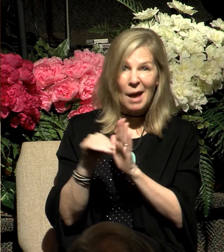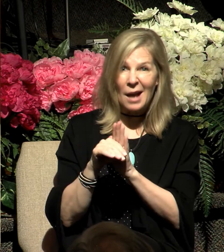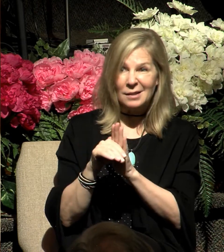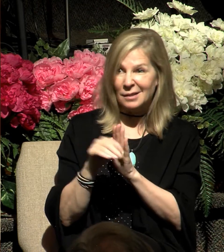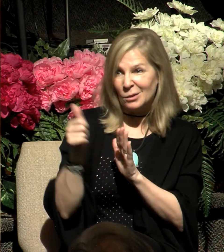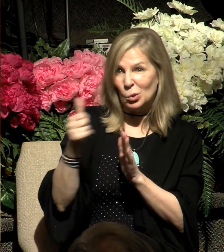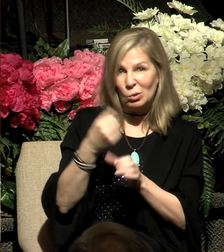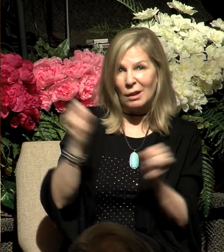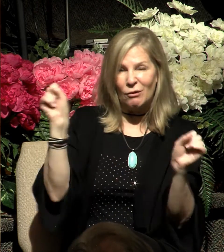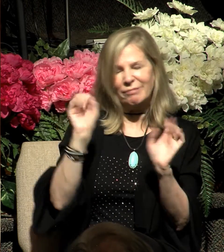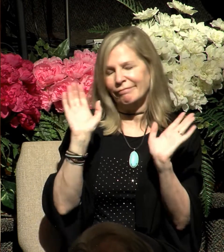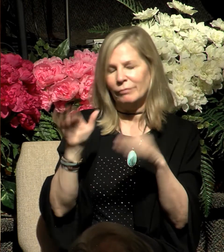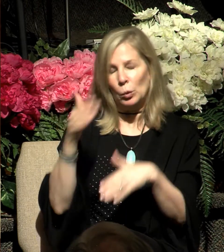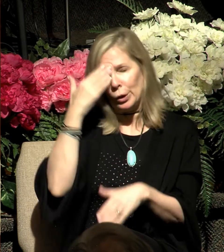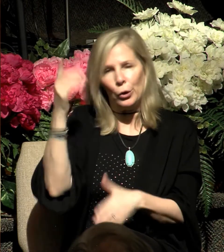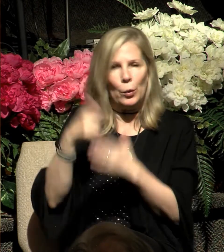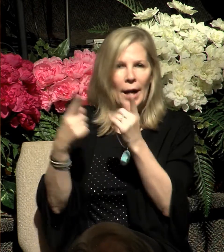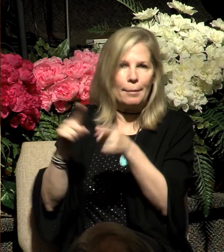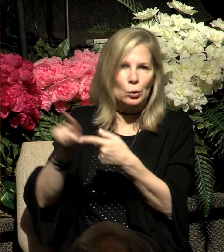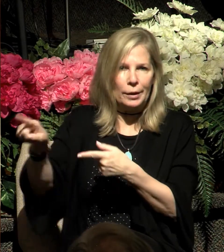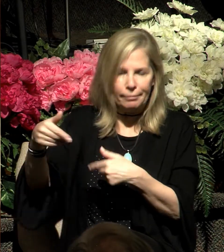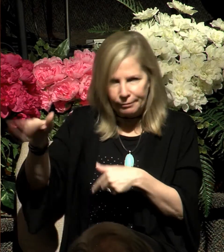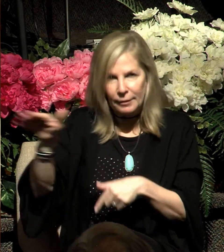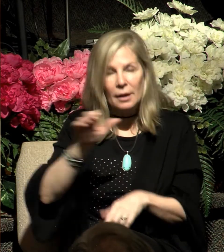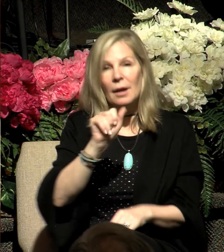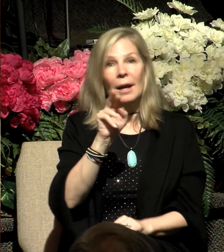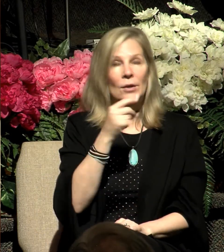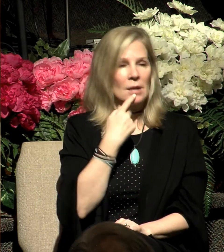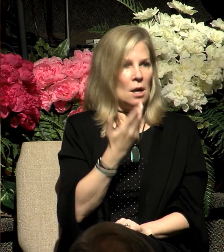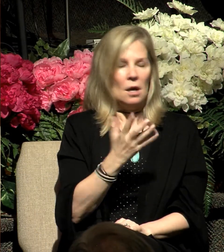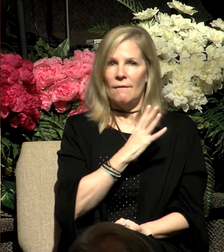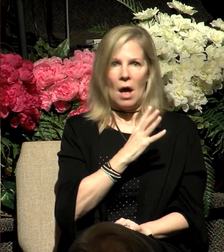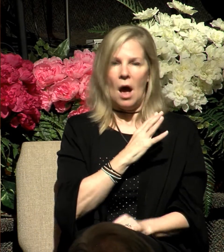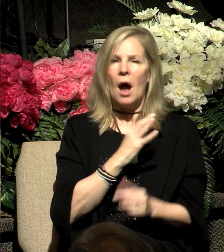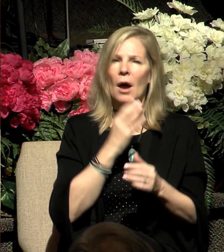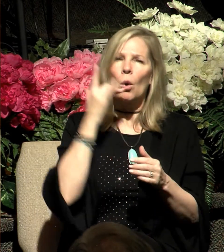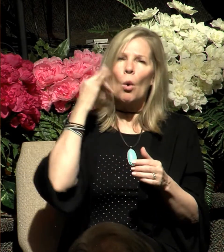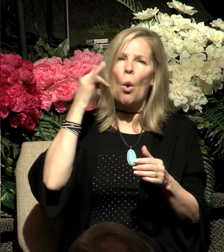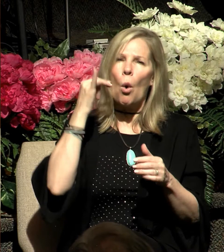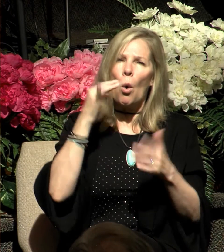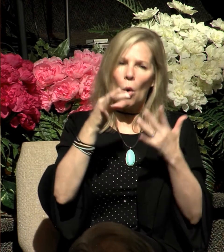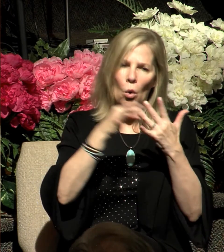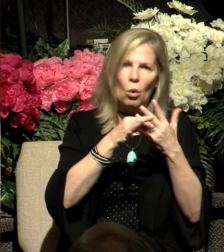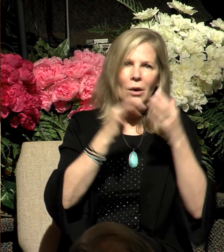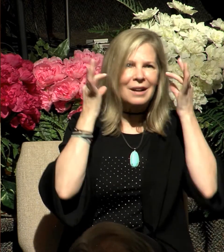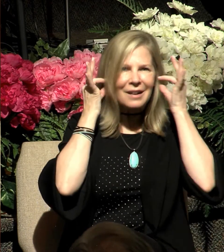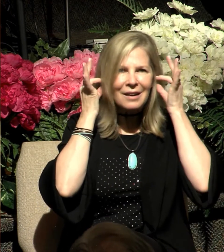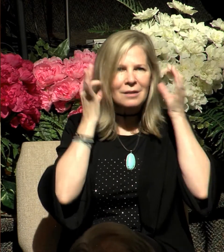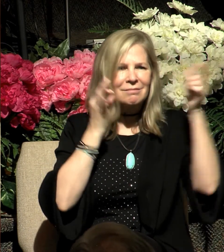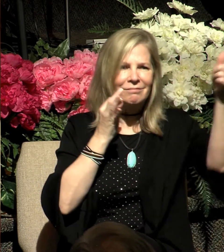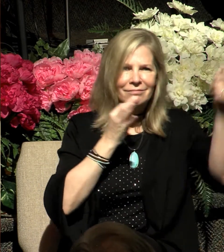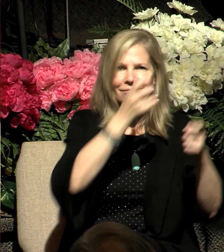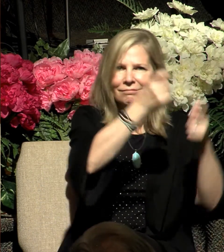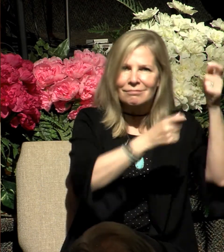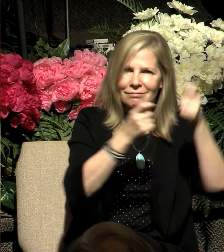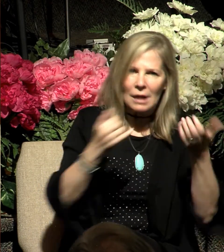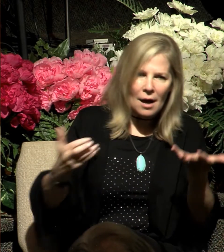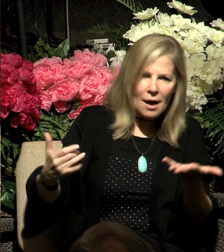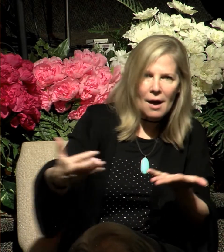land of Egypt, we don't know what's happened to him. Aaron said to them, tear off the gold rings which are on the ears of your wives, your sons, and your daughters, and bring them to